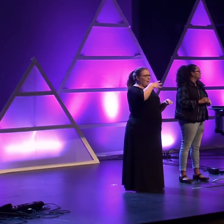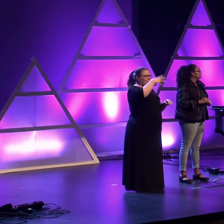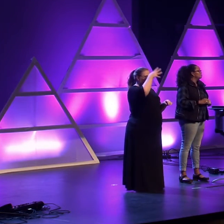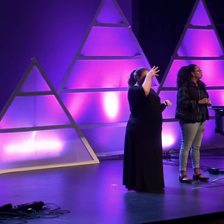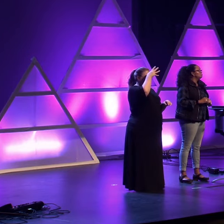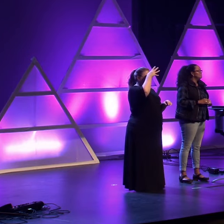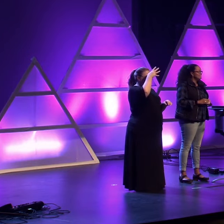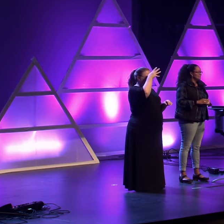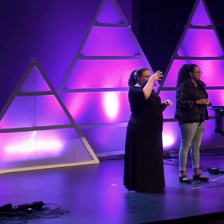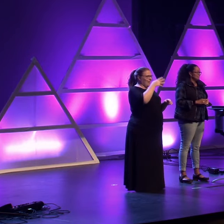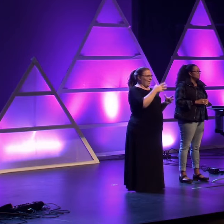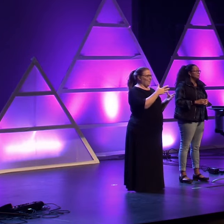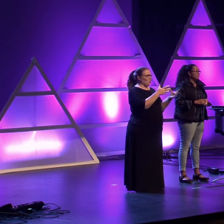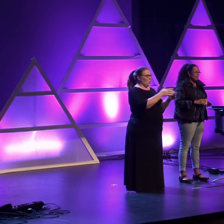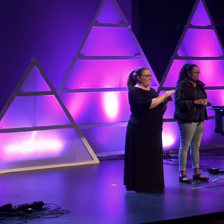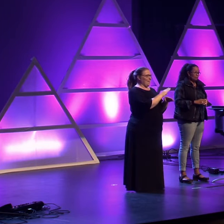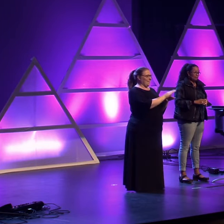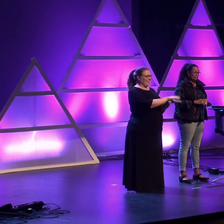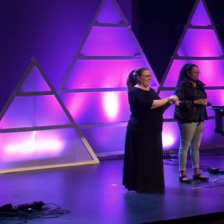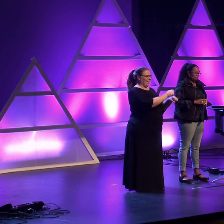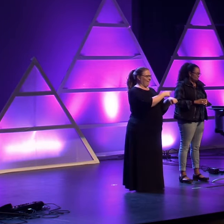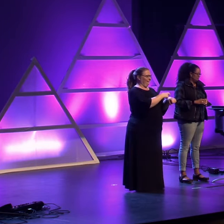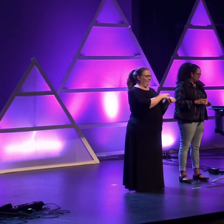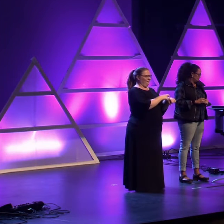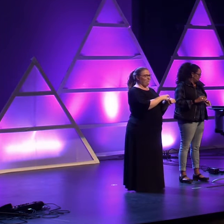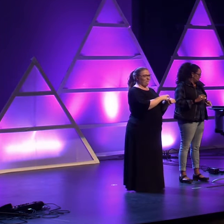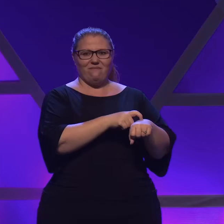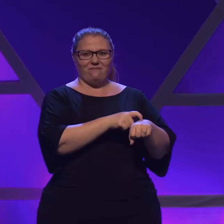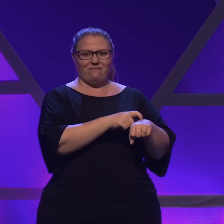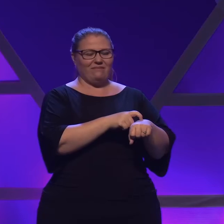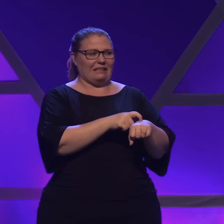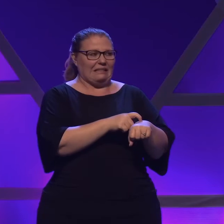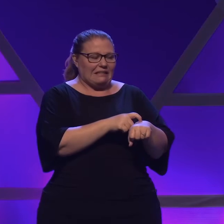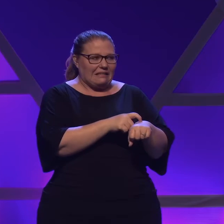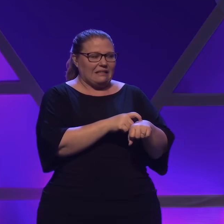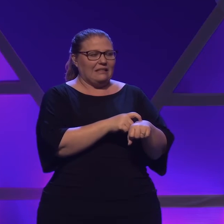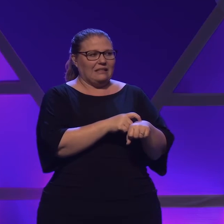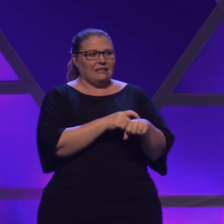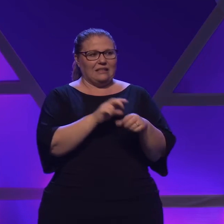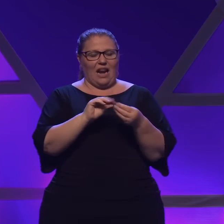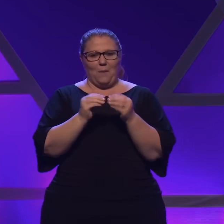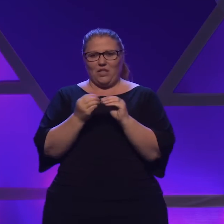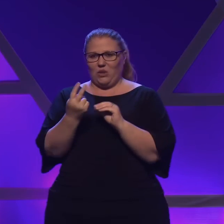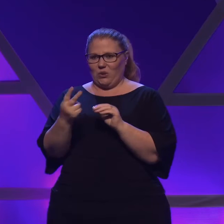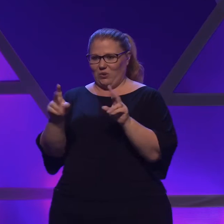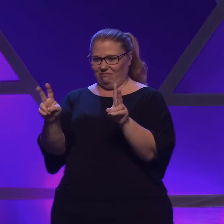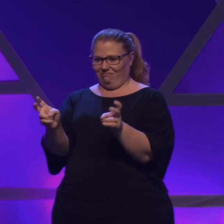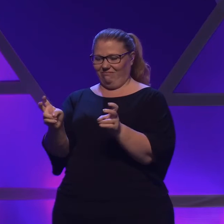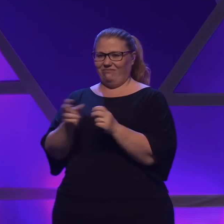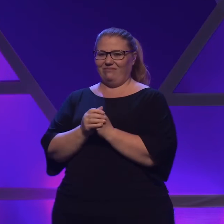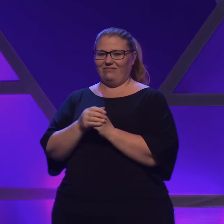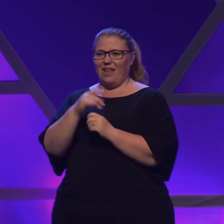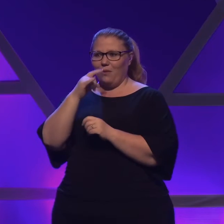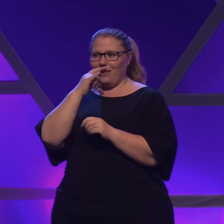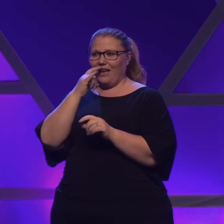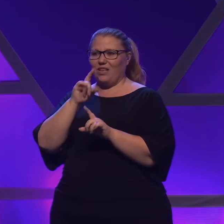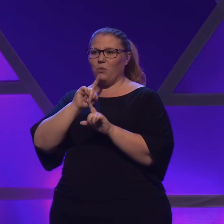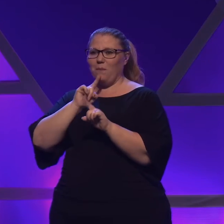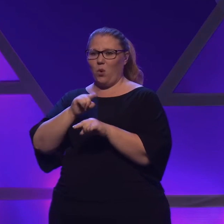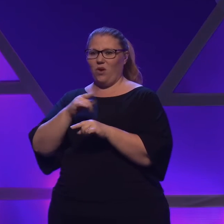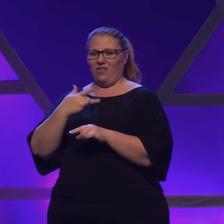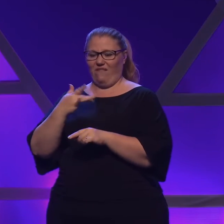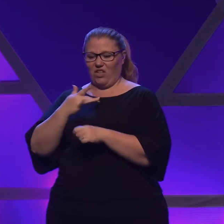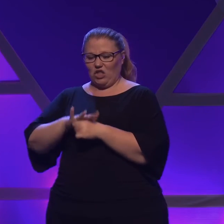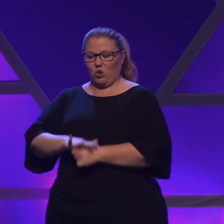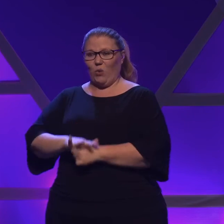dad is too busy to spend time with them. Number two, kids report that they are stressed